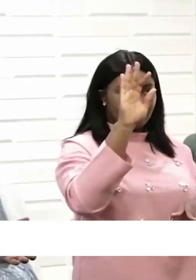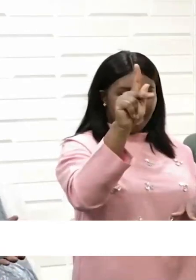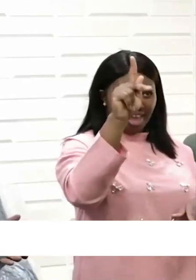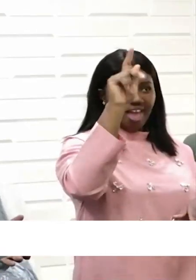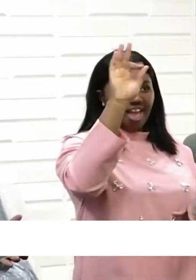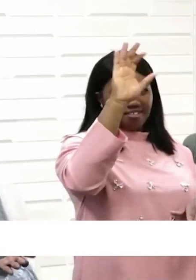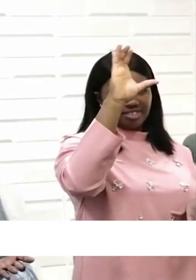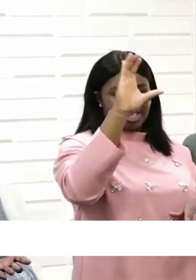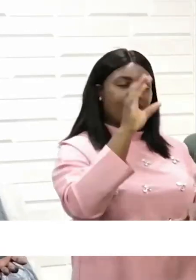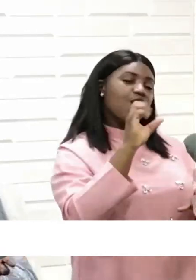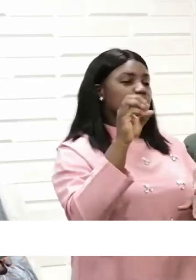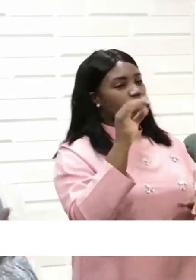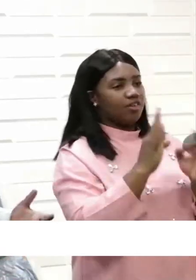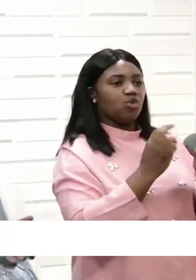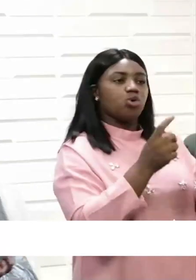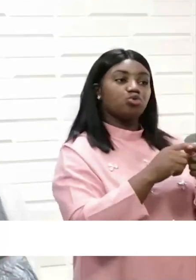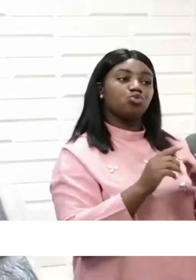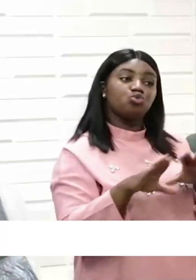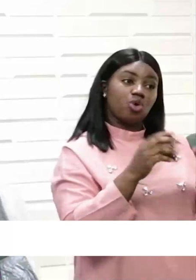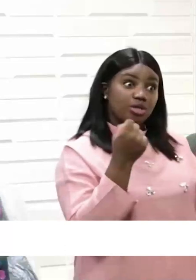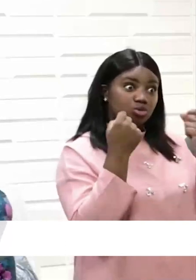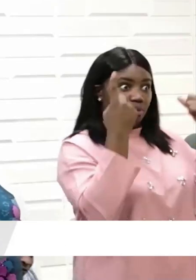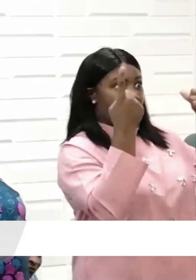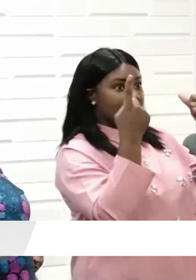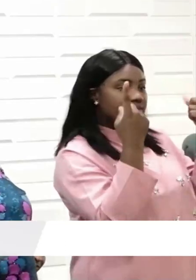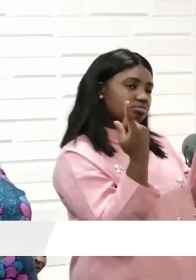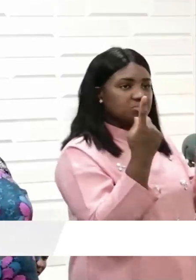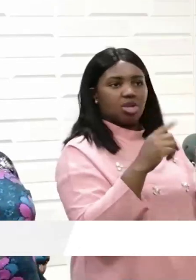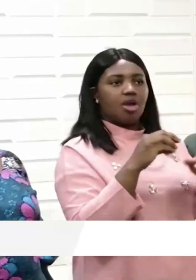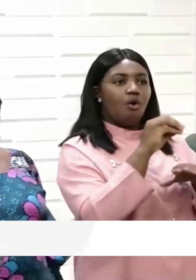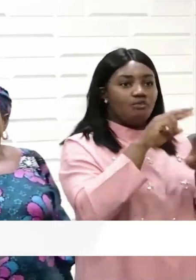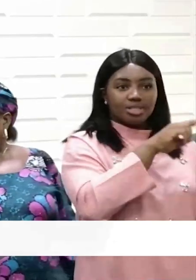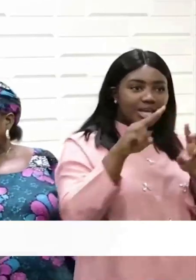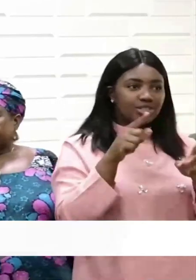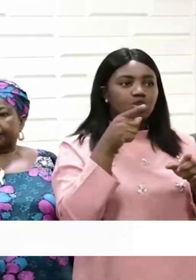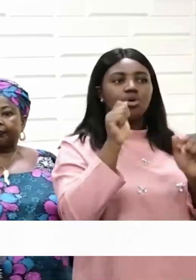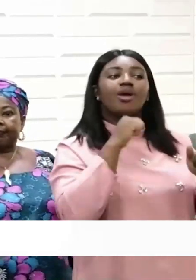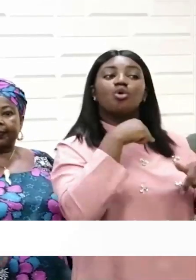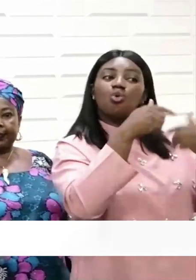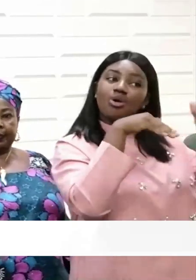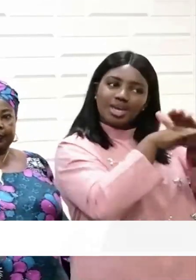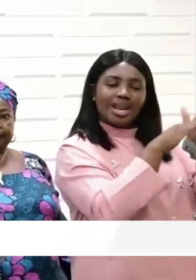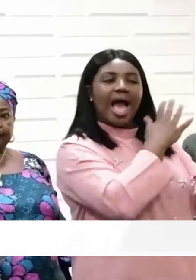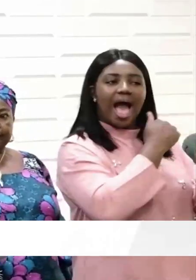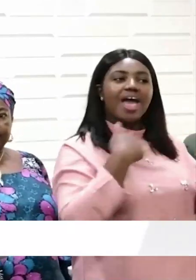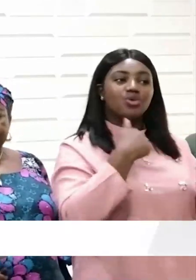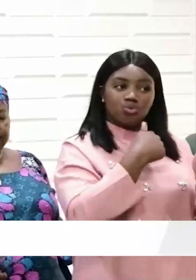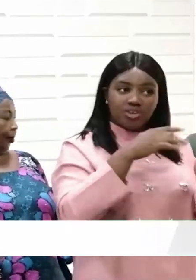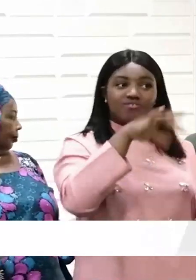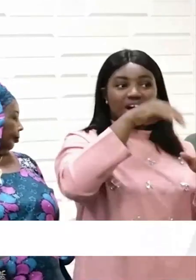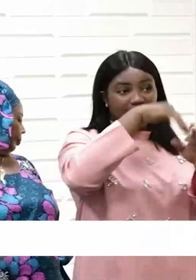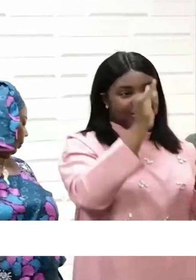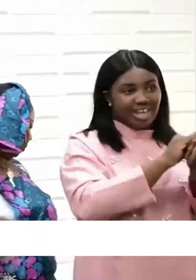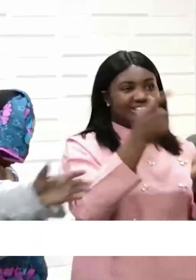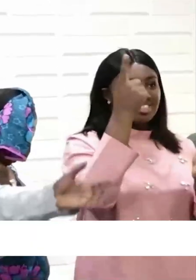committee out invitations to KFC. was also not